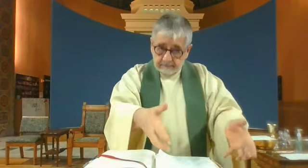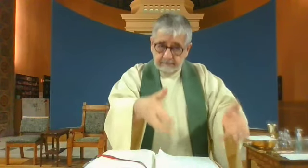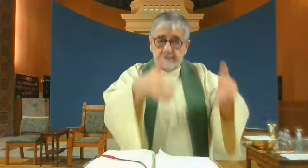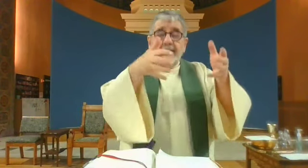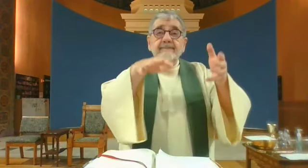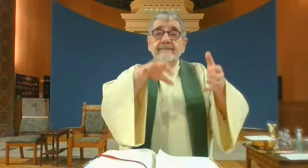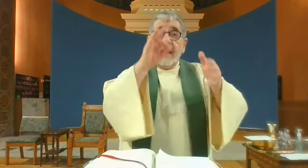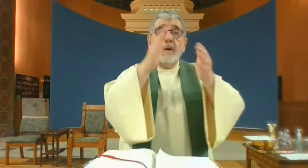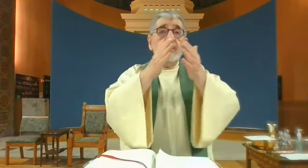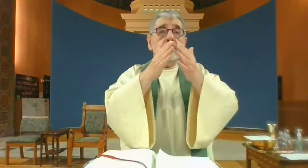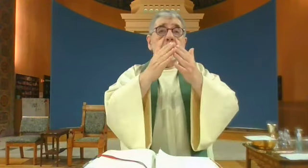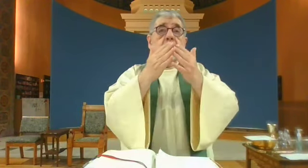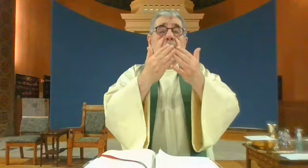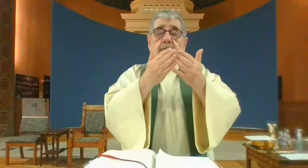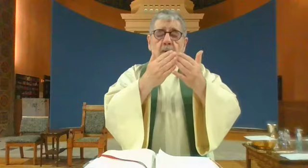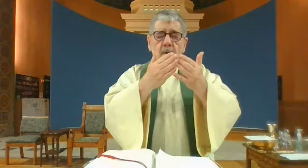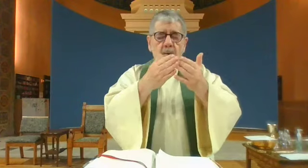and the people come up and they find